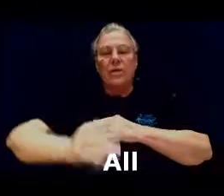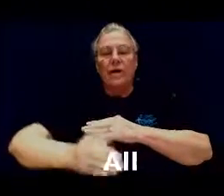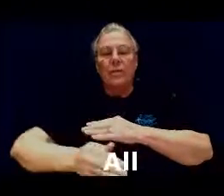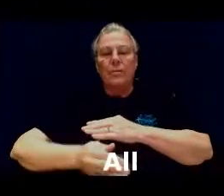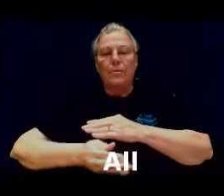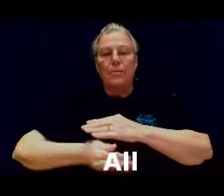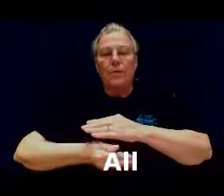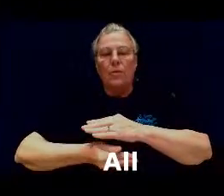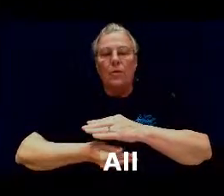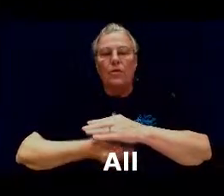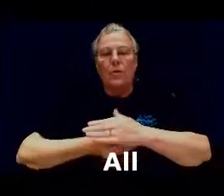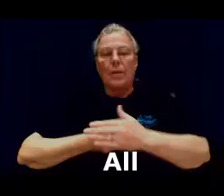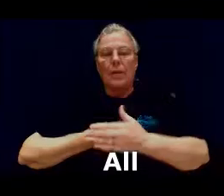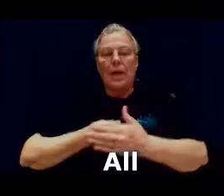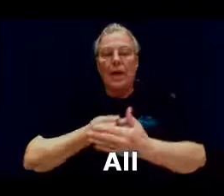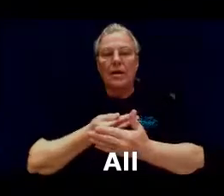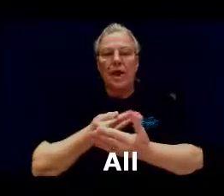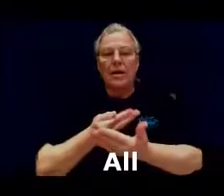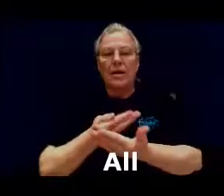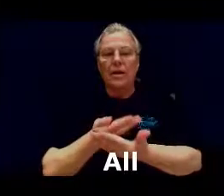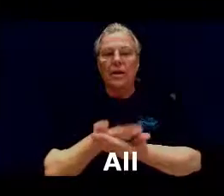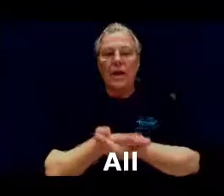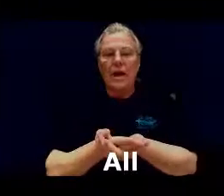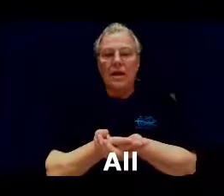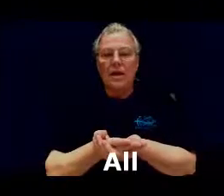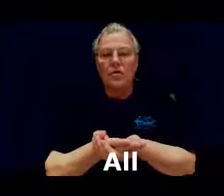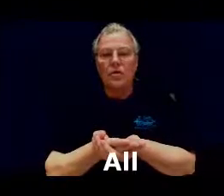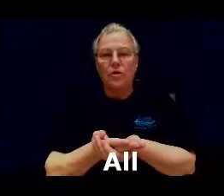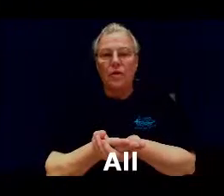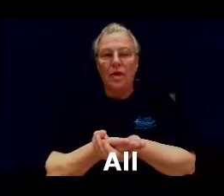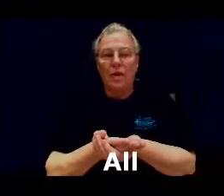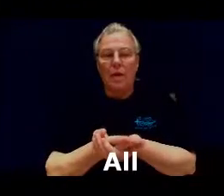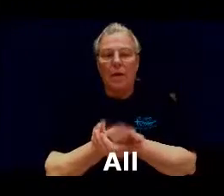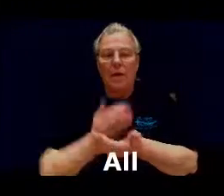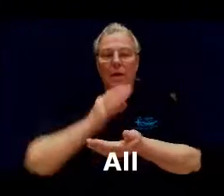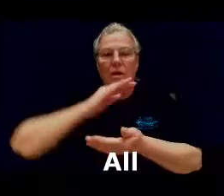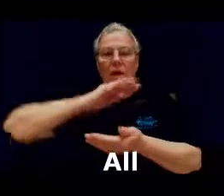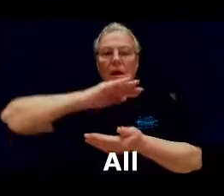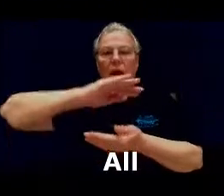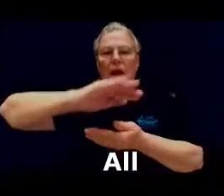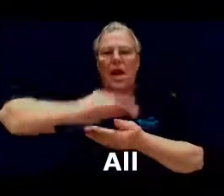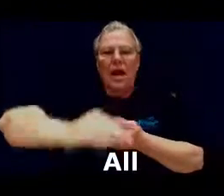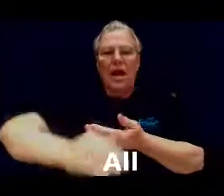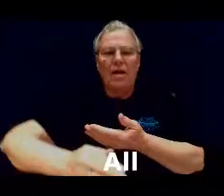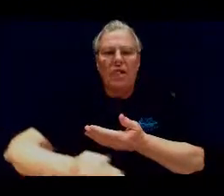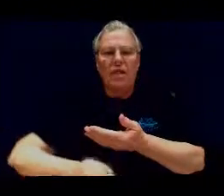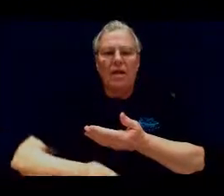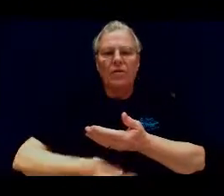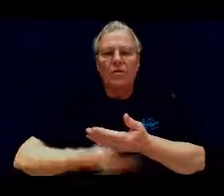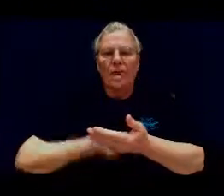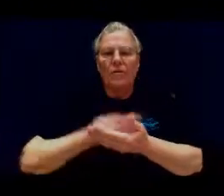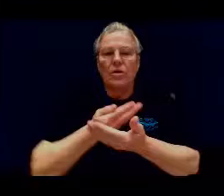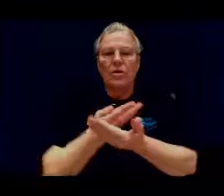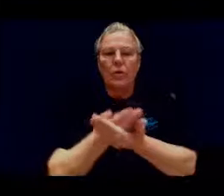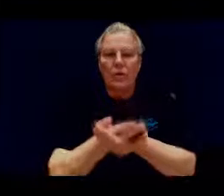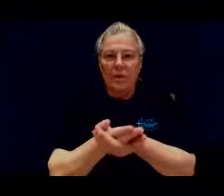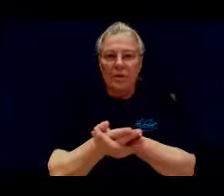up with your dominant hand and then lay it into your non-dominant hand everything around you're going to